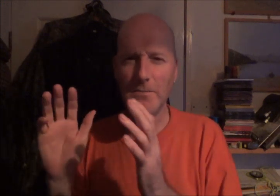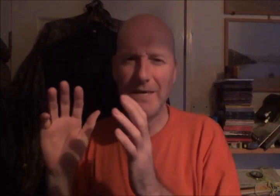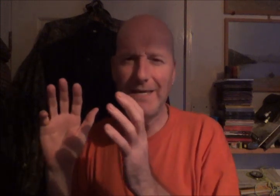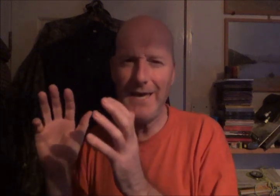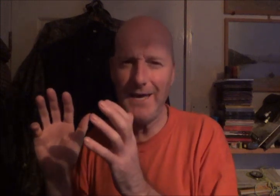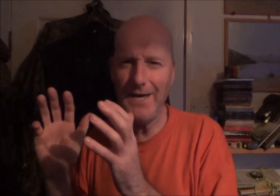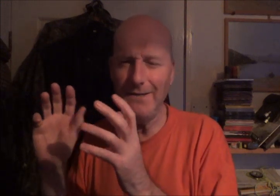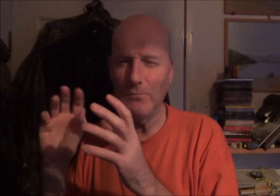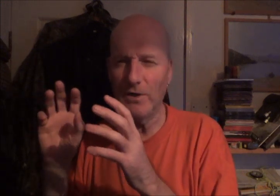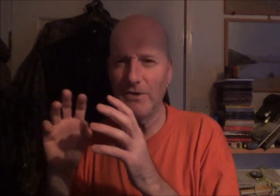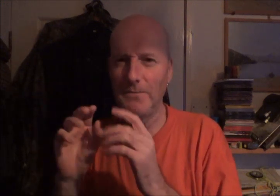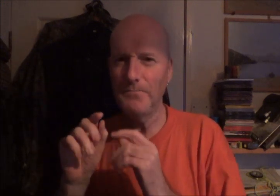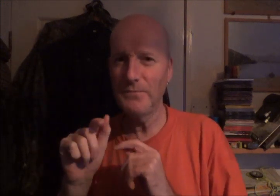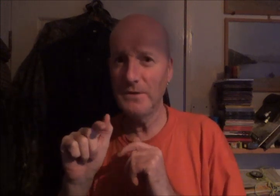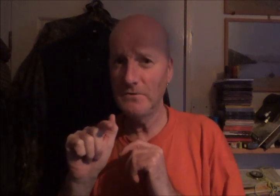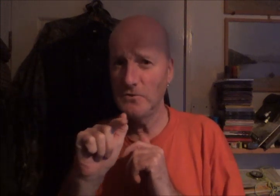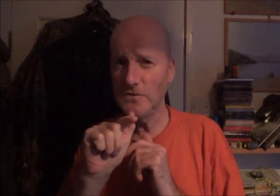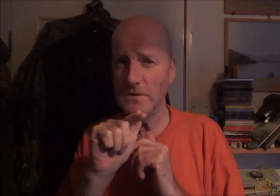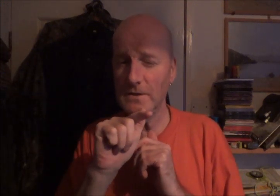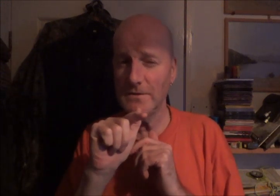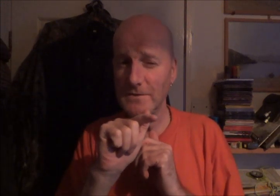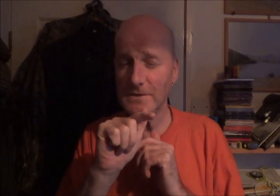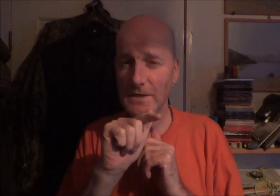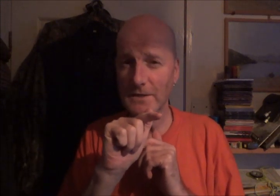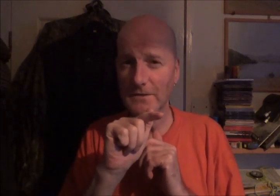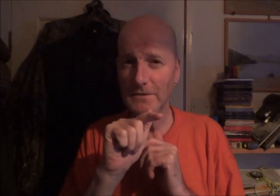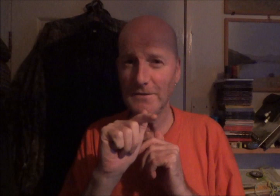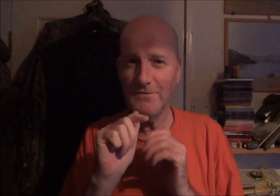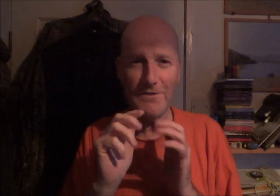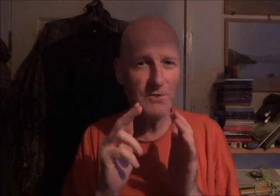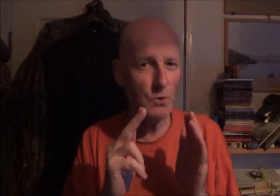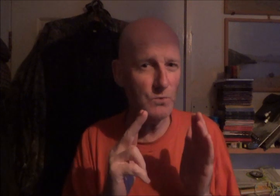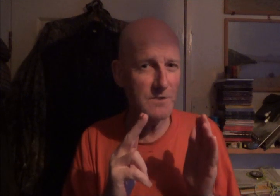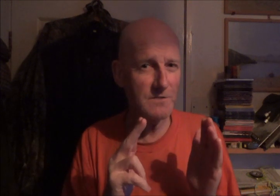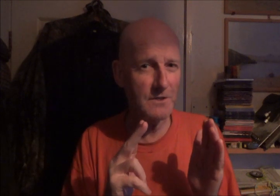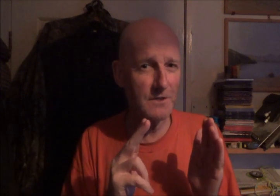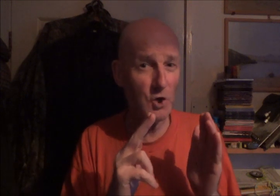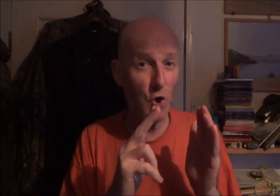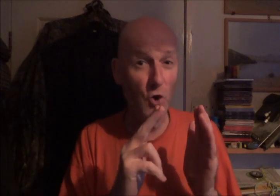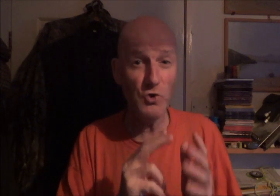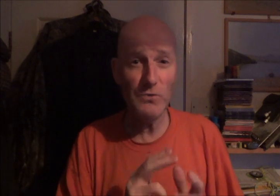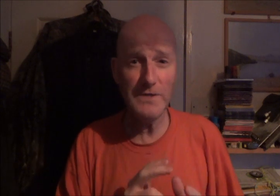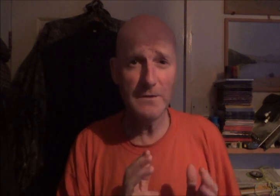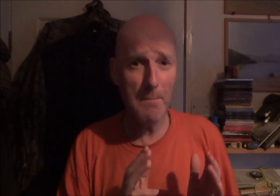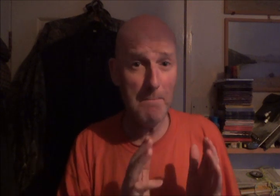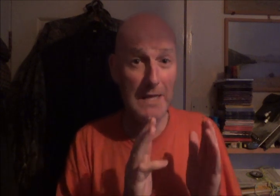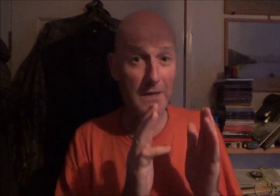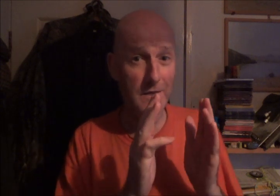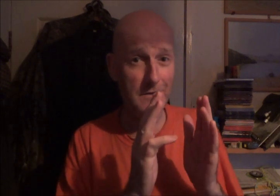summit, cairn and what have you, just to the side, have you ever noticed a concrete pillar?